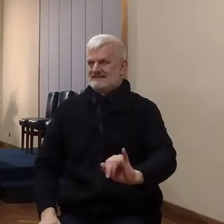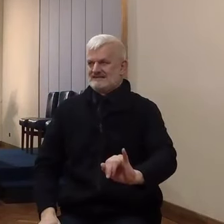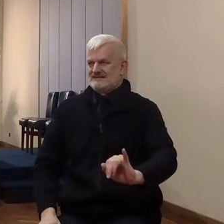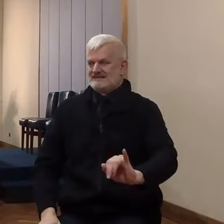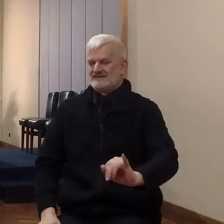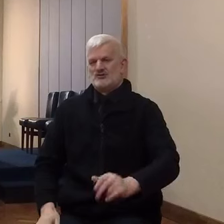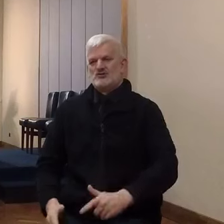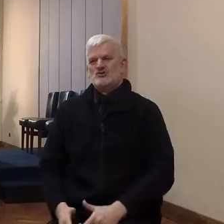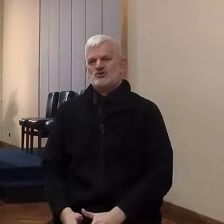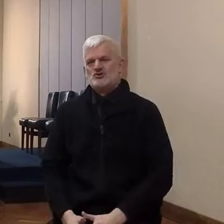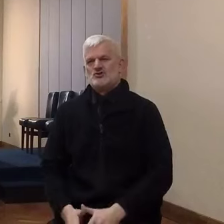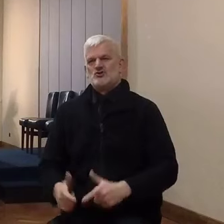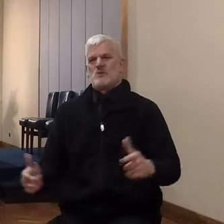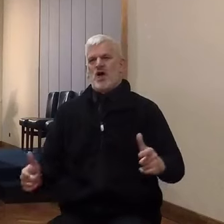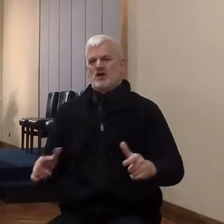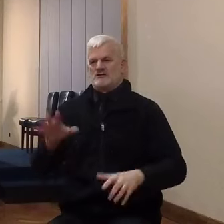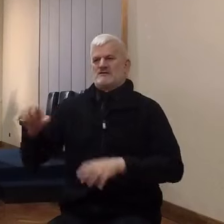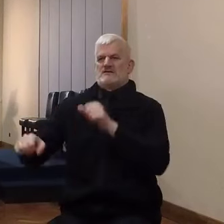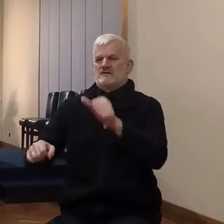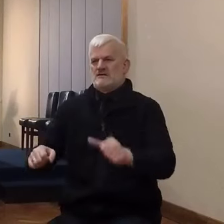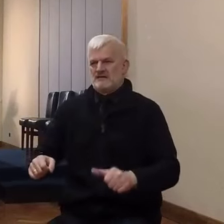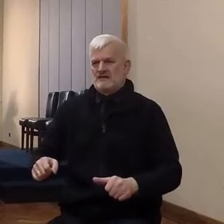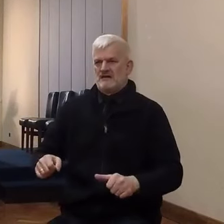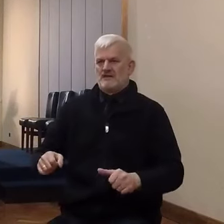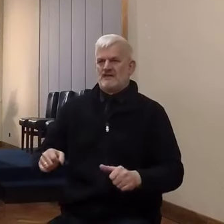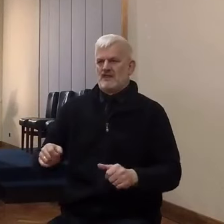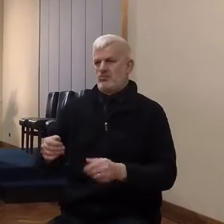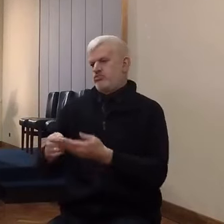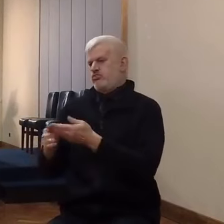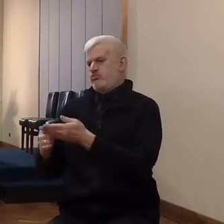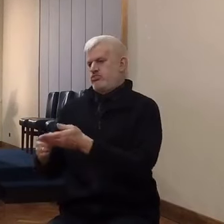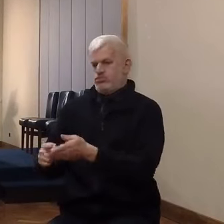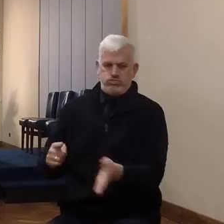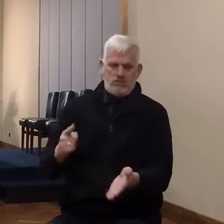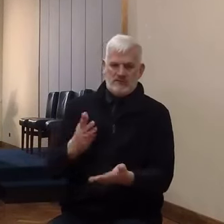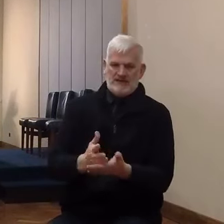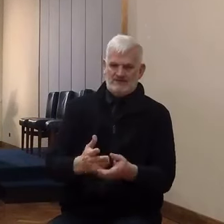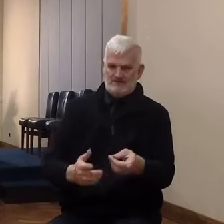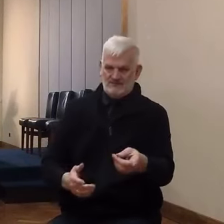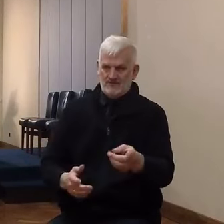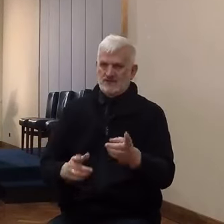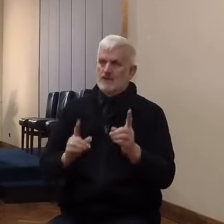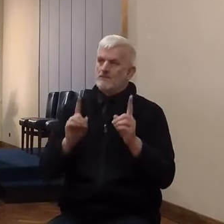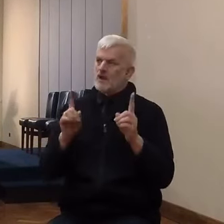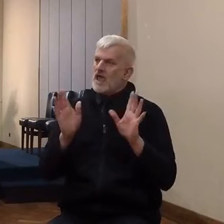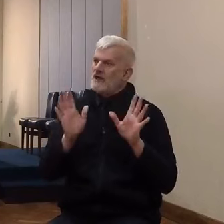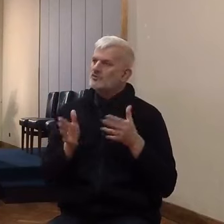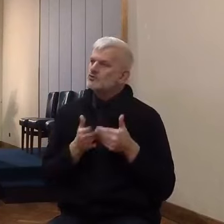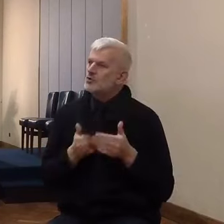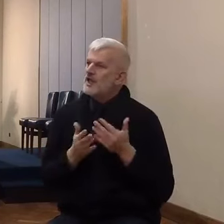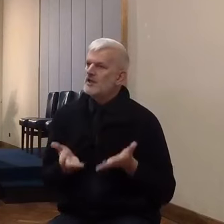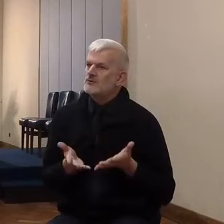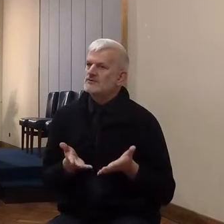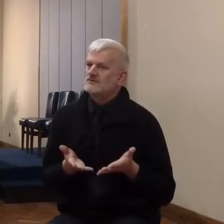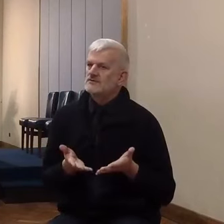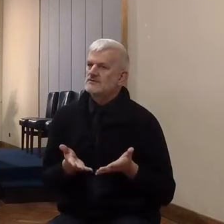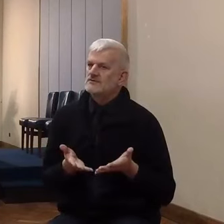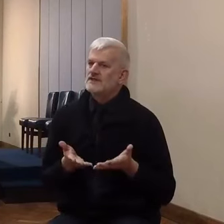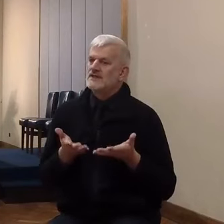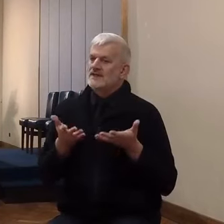and then collapsed into unbelief. But now, these spies are going to do it properly. There's going